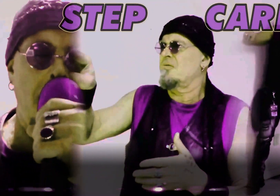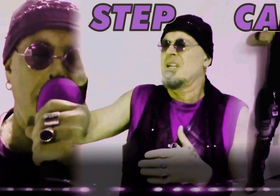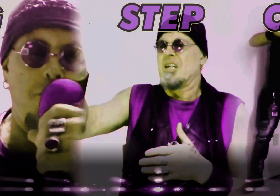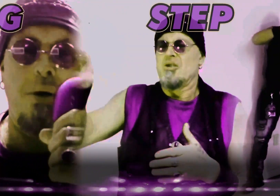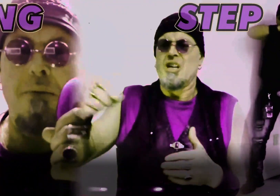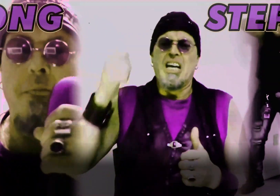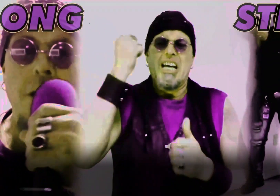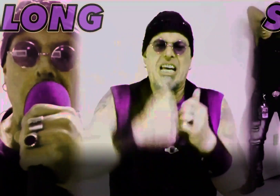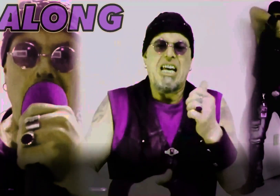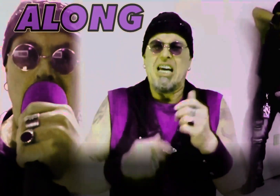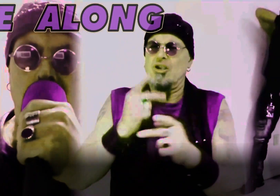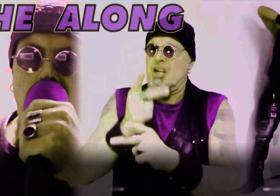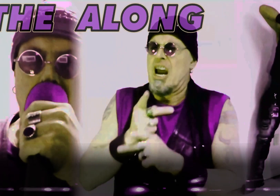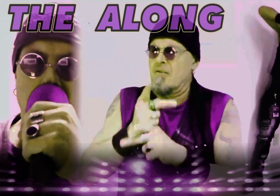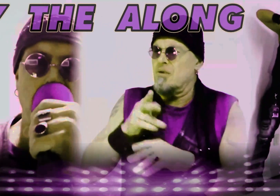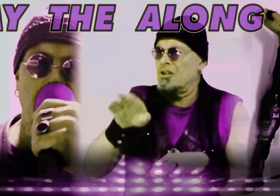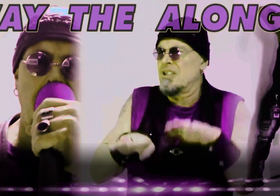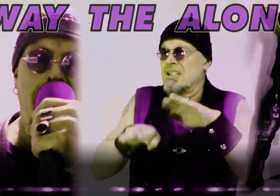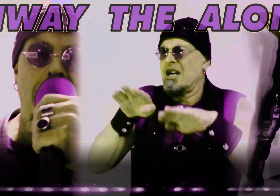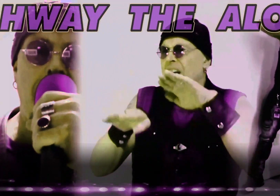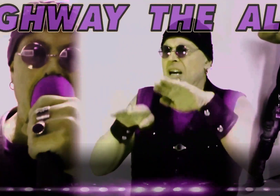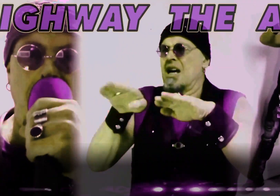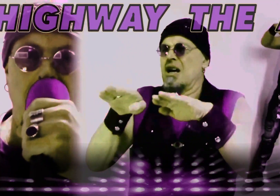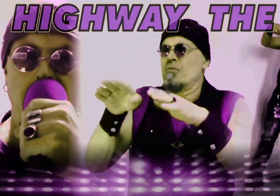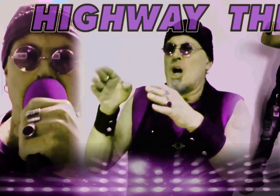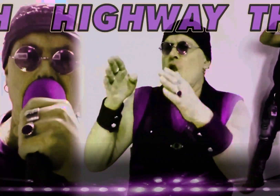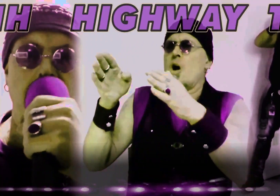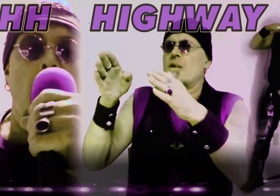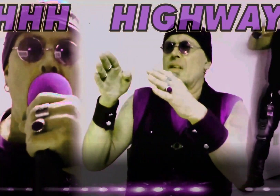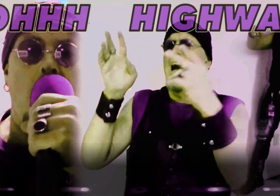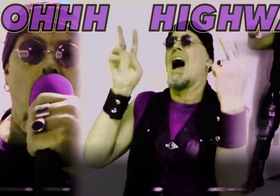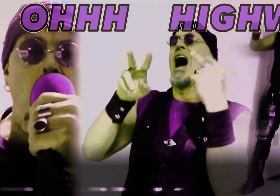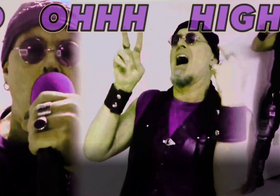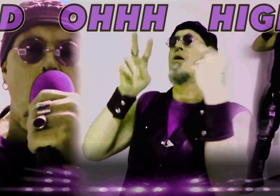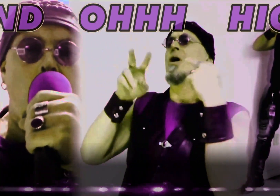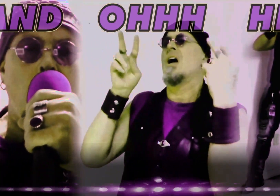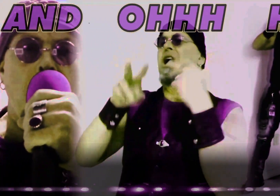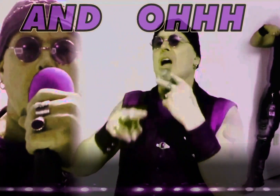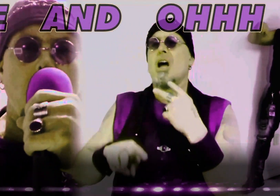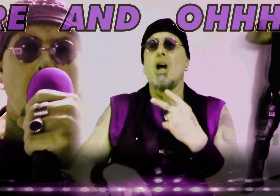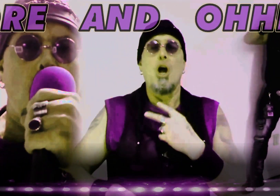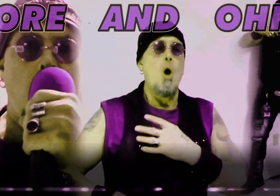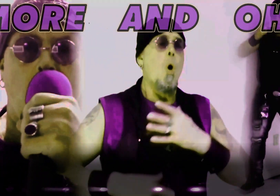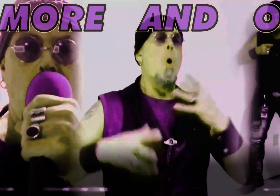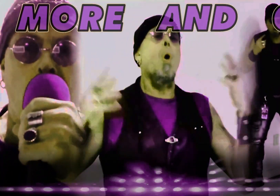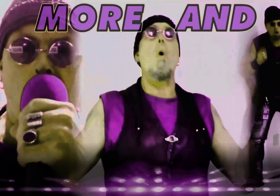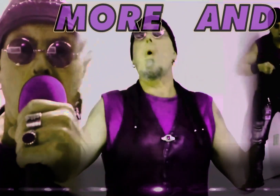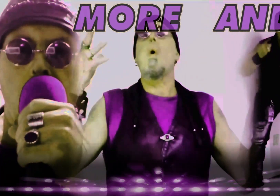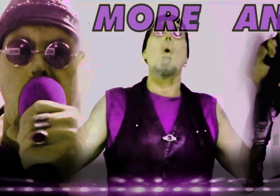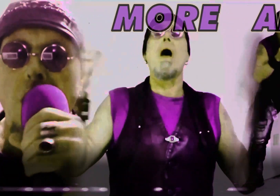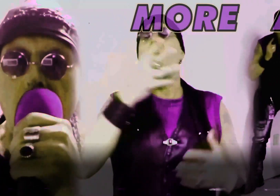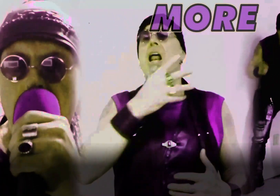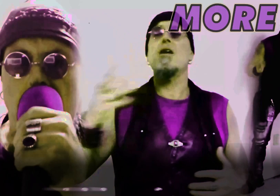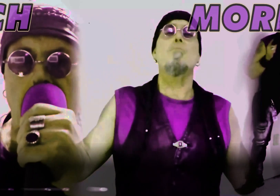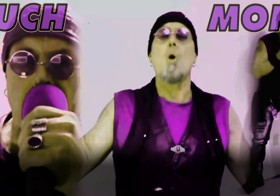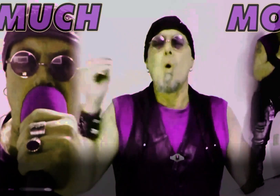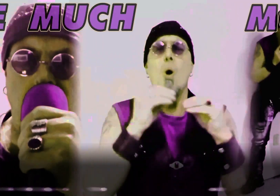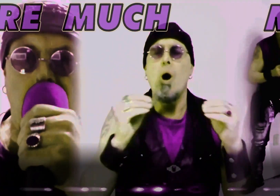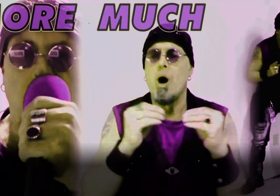step along the highway Whole and more, much